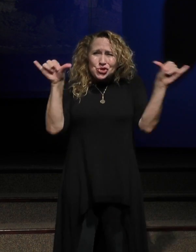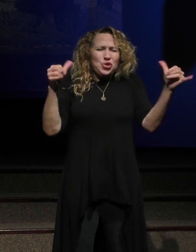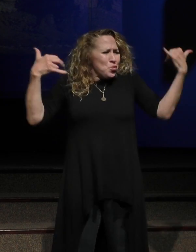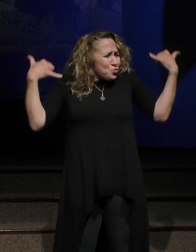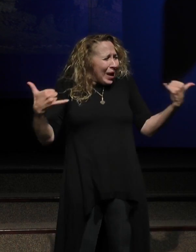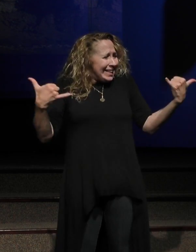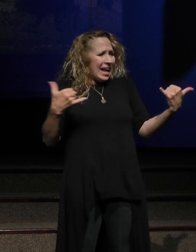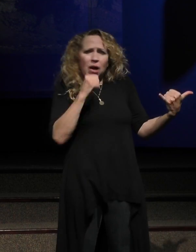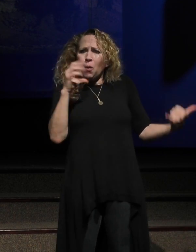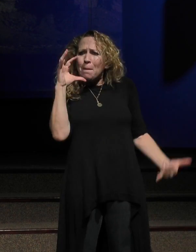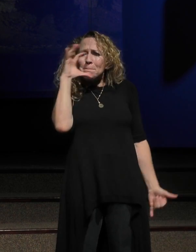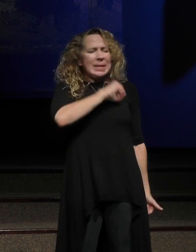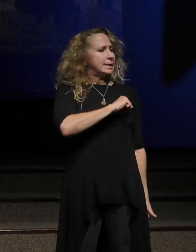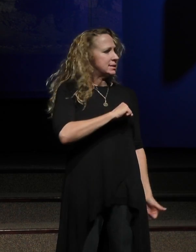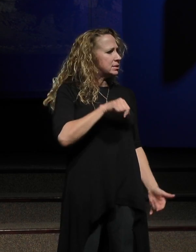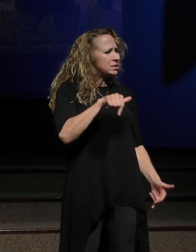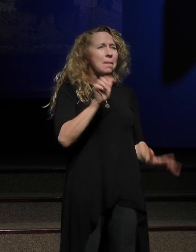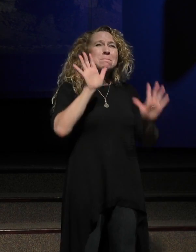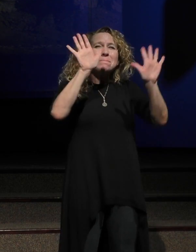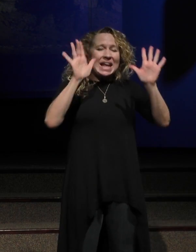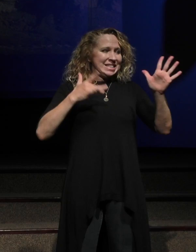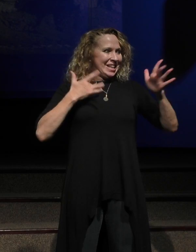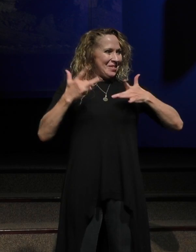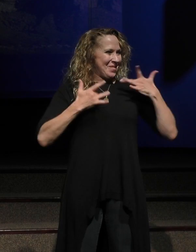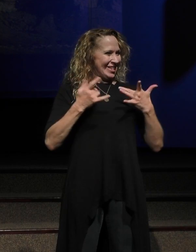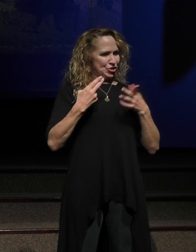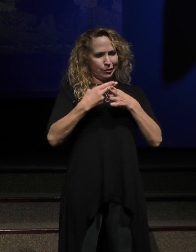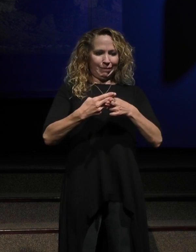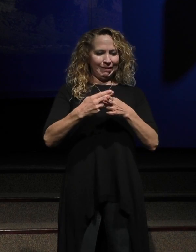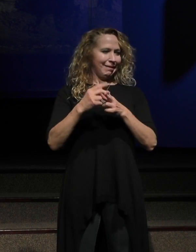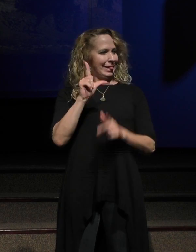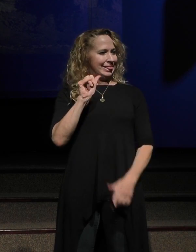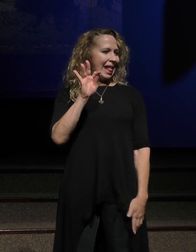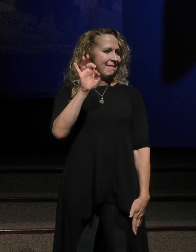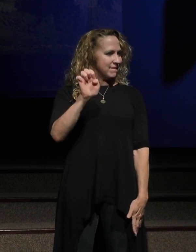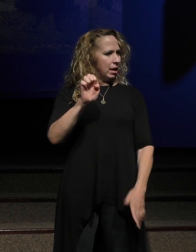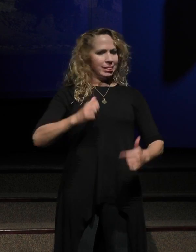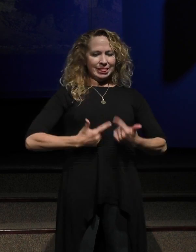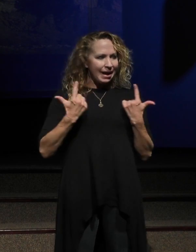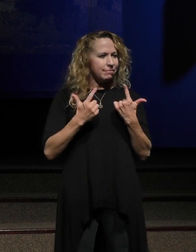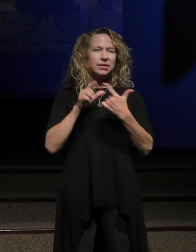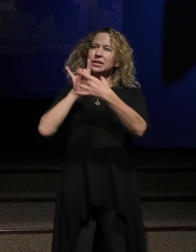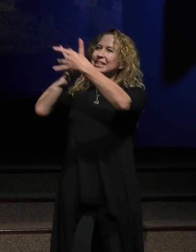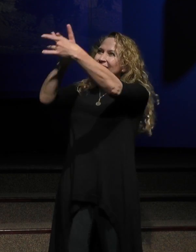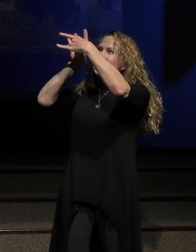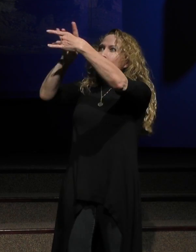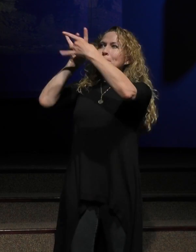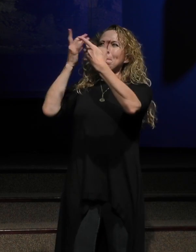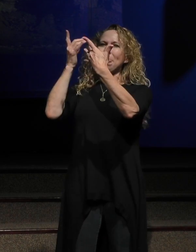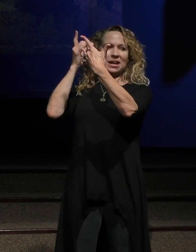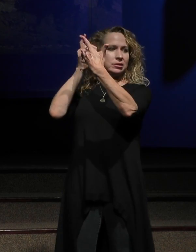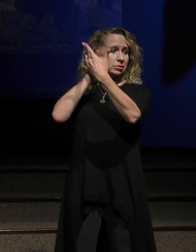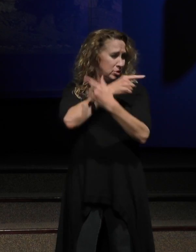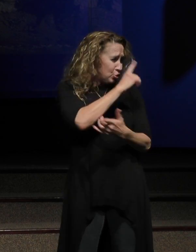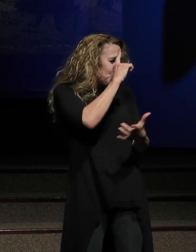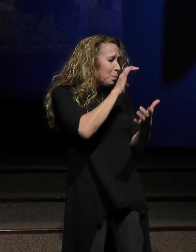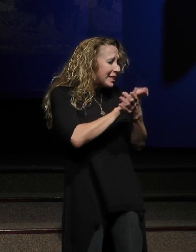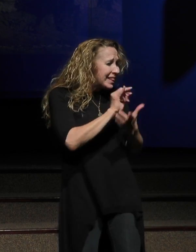out on this incredible adventure called life, living your life with Jesus Christ. Do you believe this, Martha?